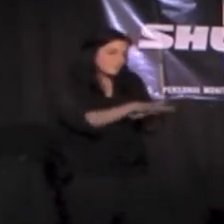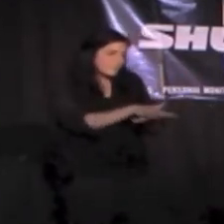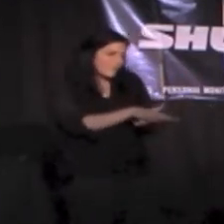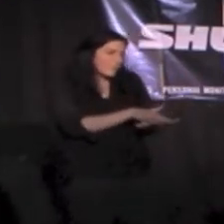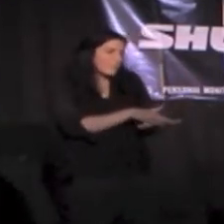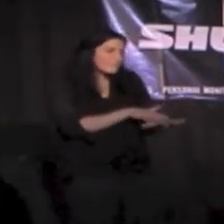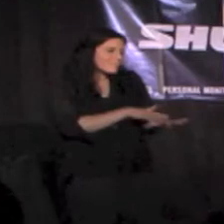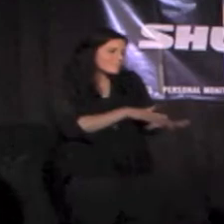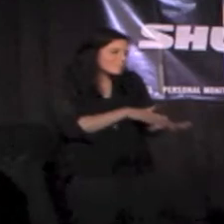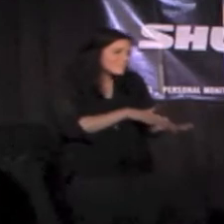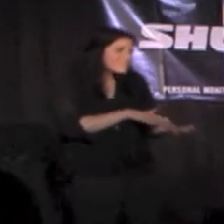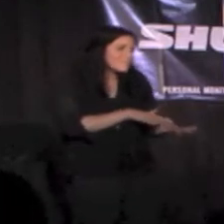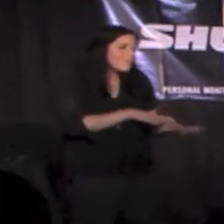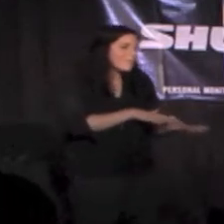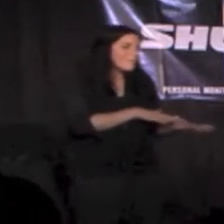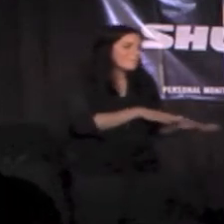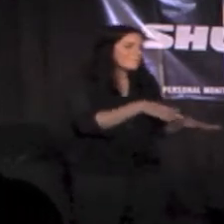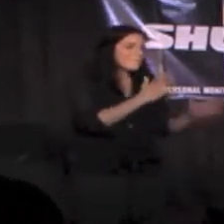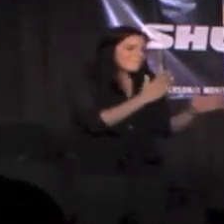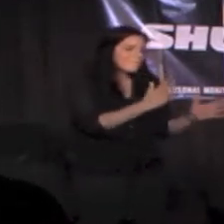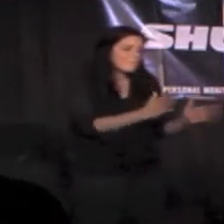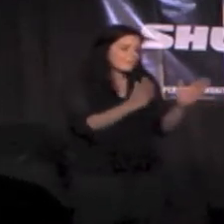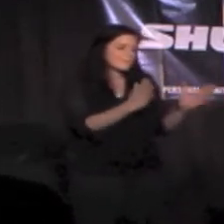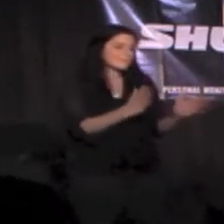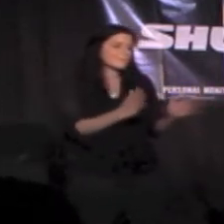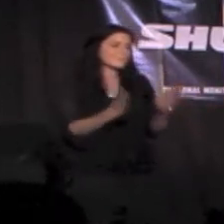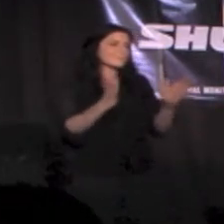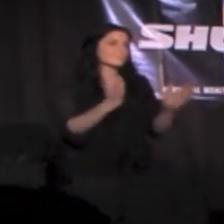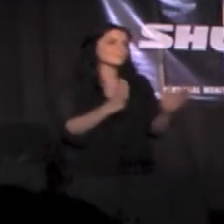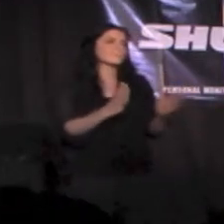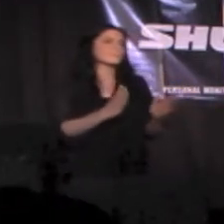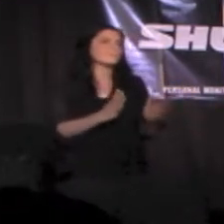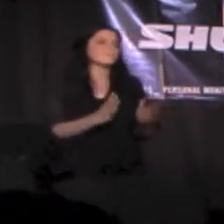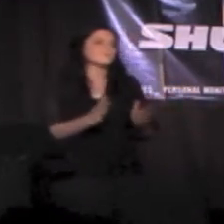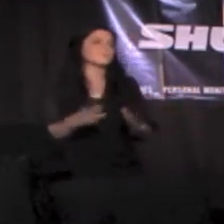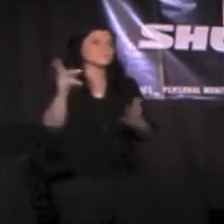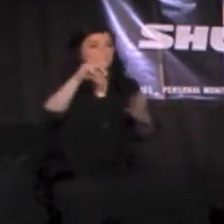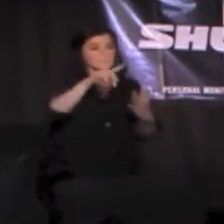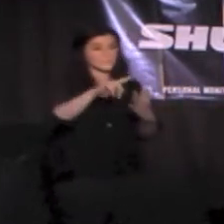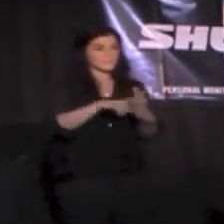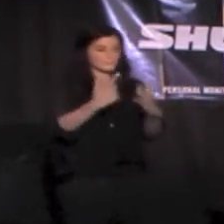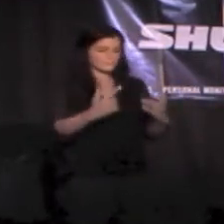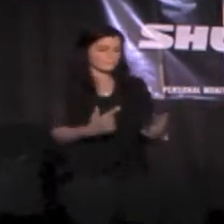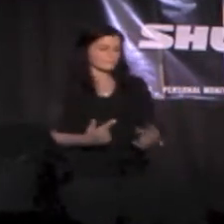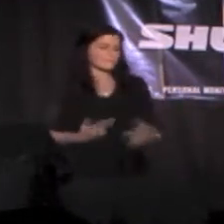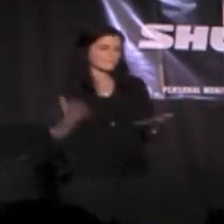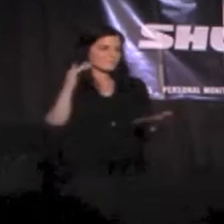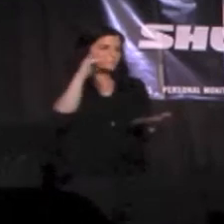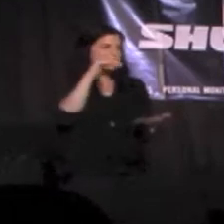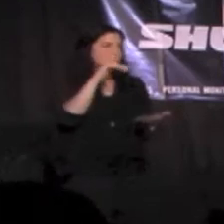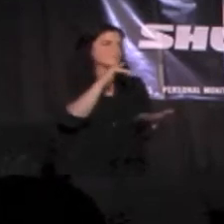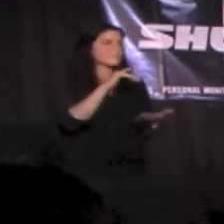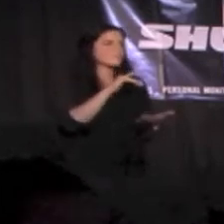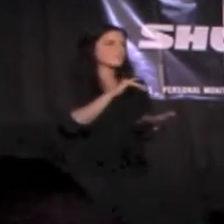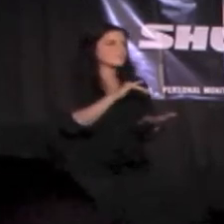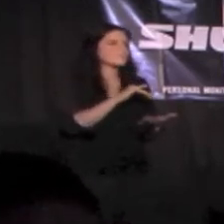If I could turn the clock back to then I'd know what I would